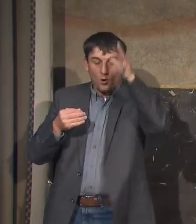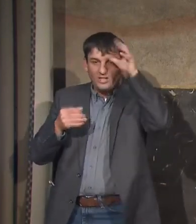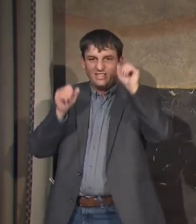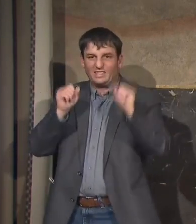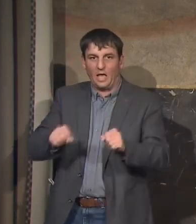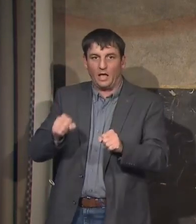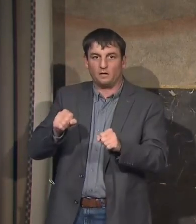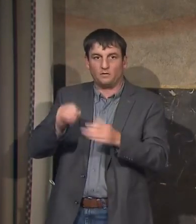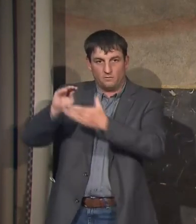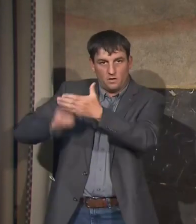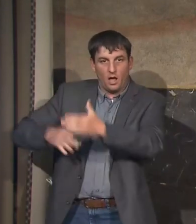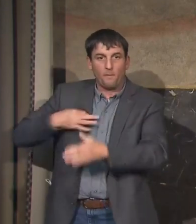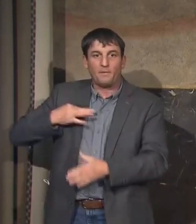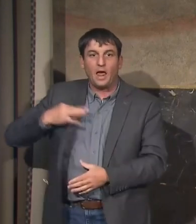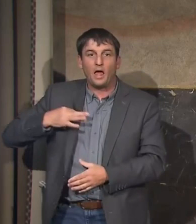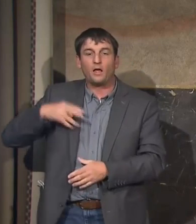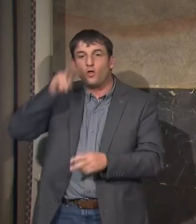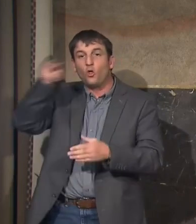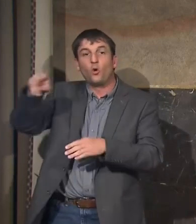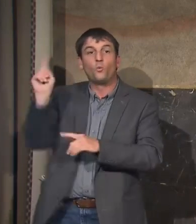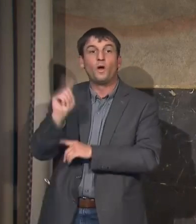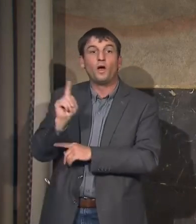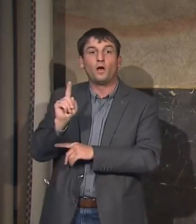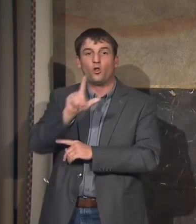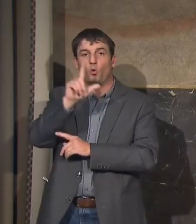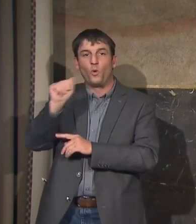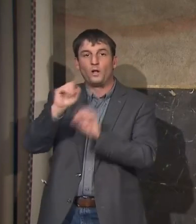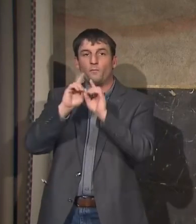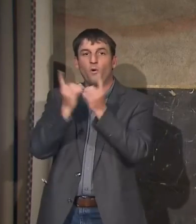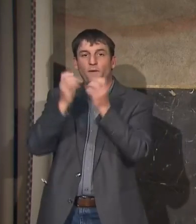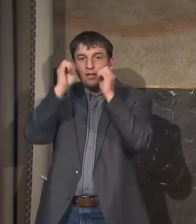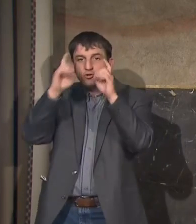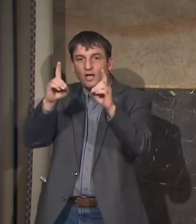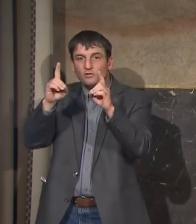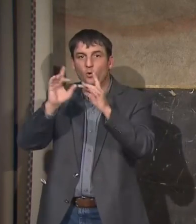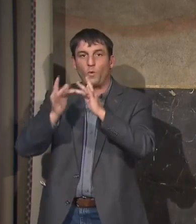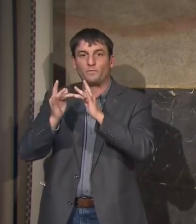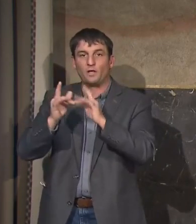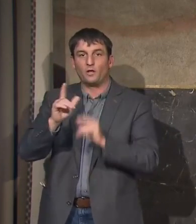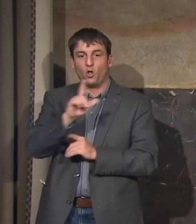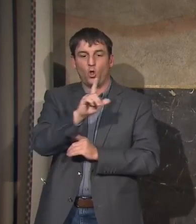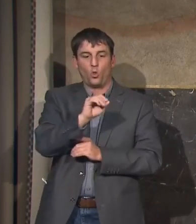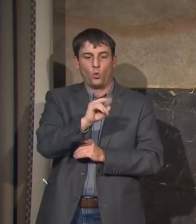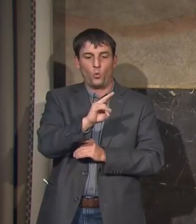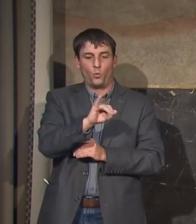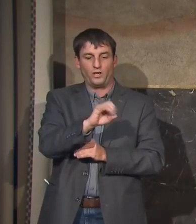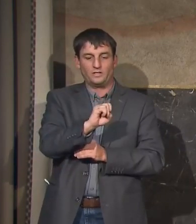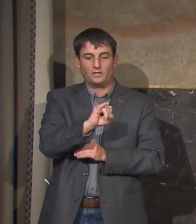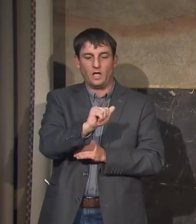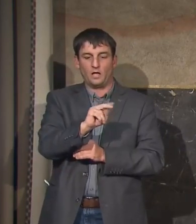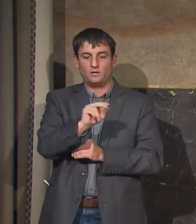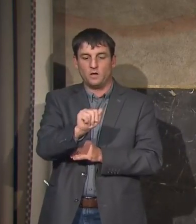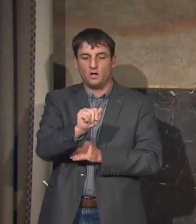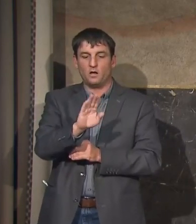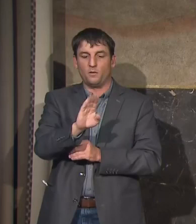18th on the Louisiana Department of Education website LouisianaBelieves.com